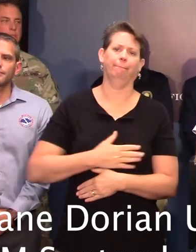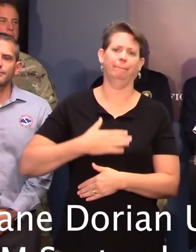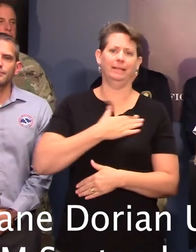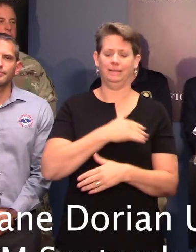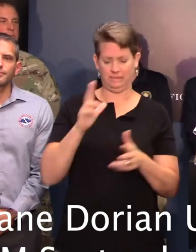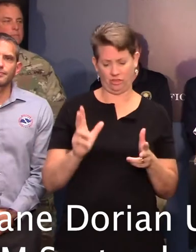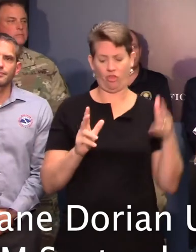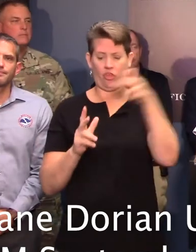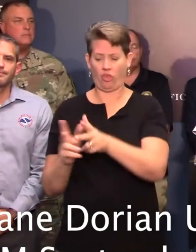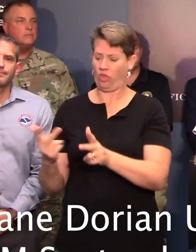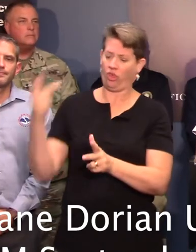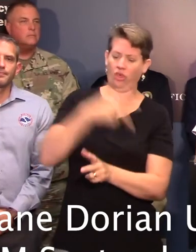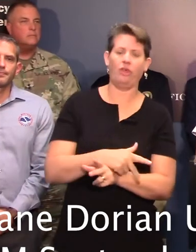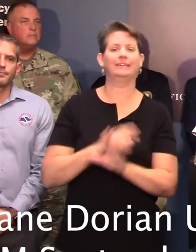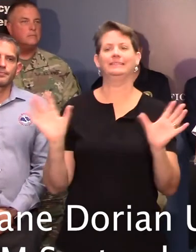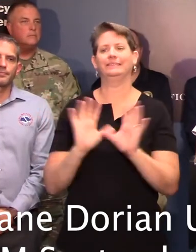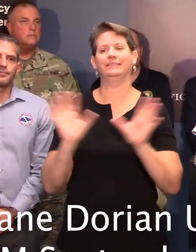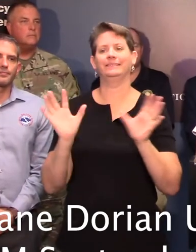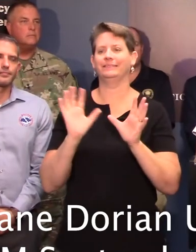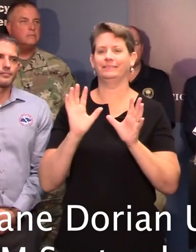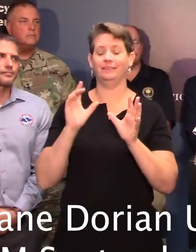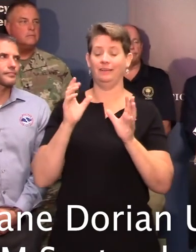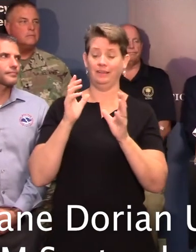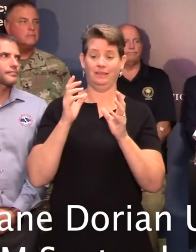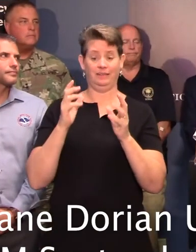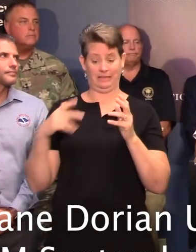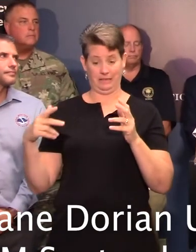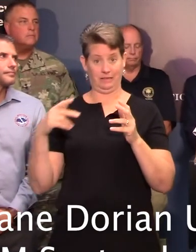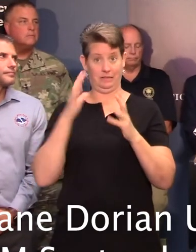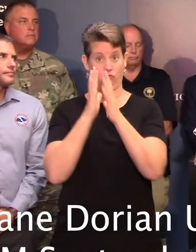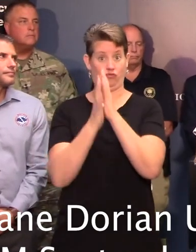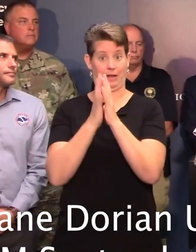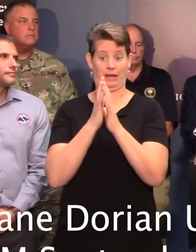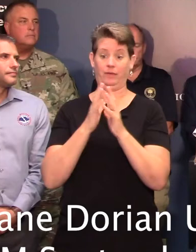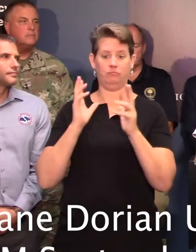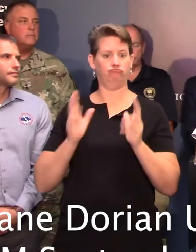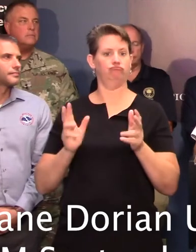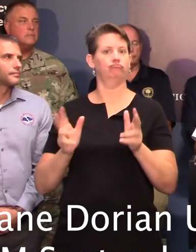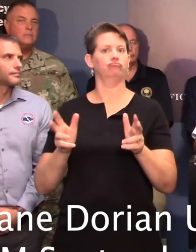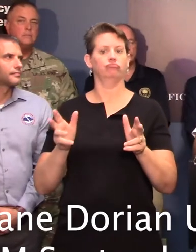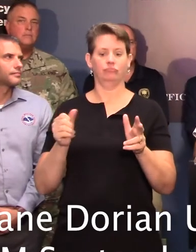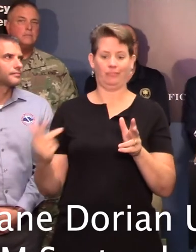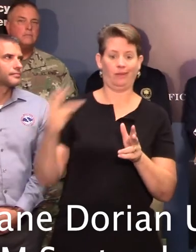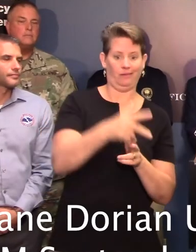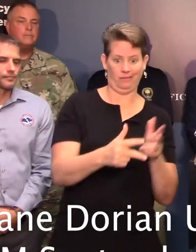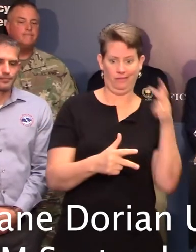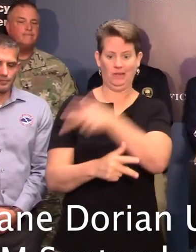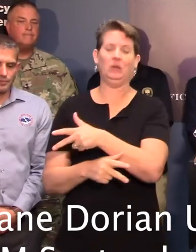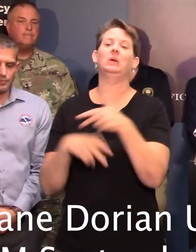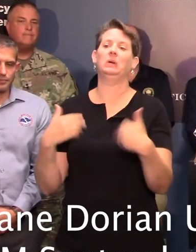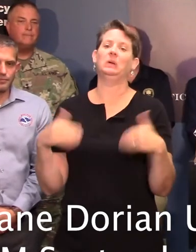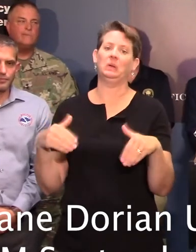the reverse lanes. Traffic pulling out of the medium at a very slow speed, and other traffic is approaching at